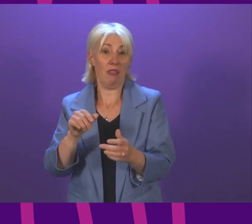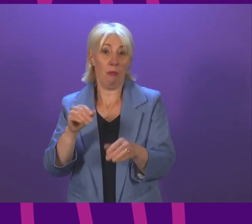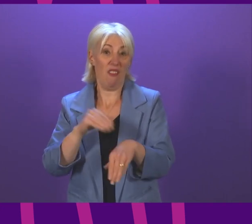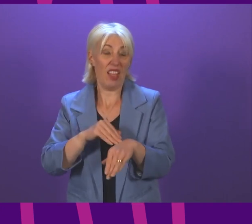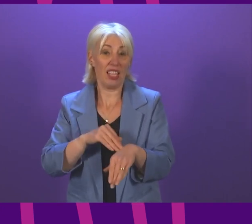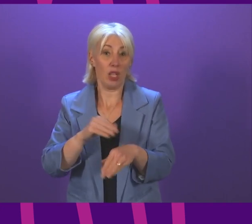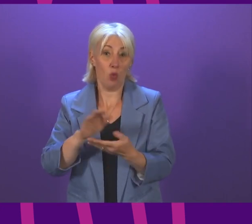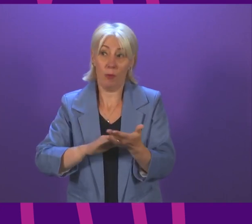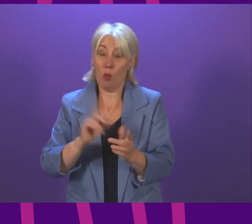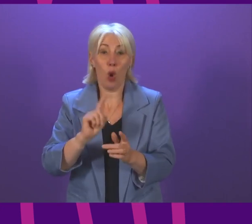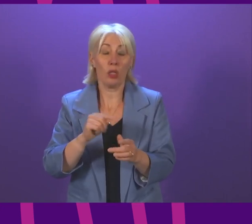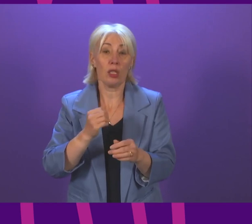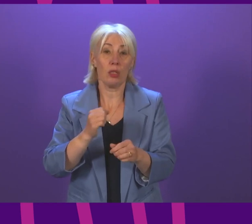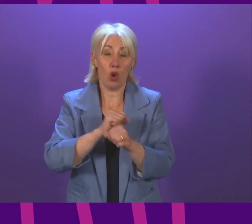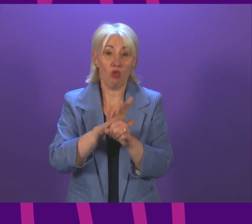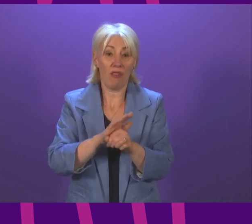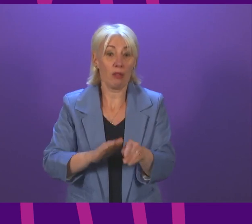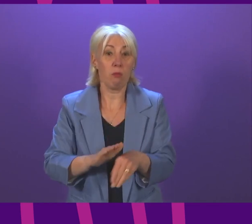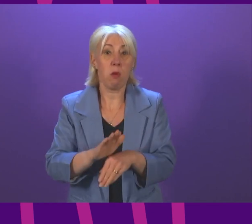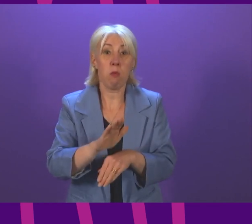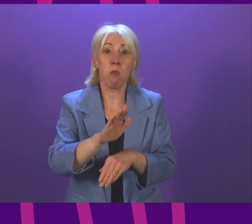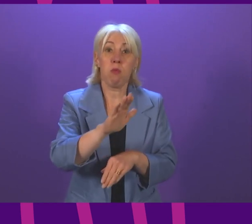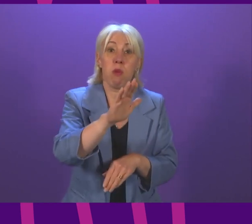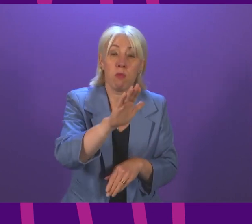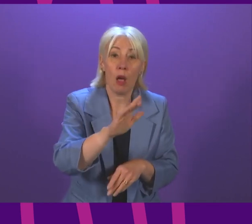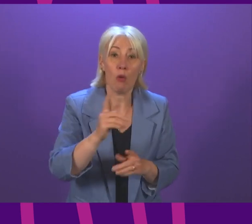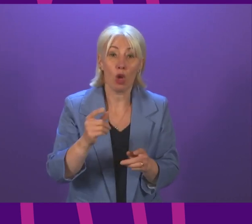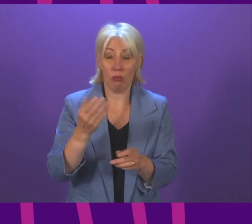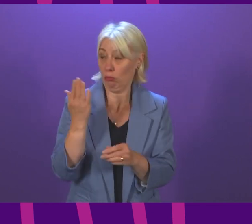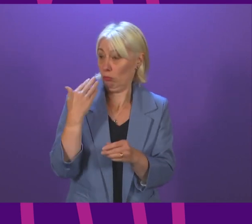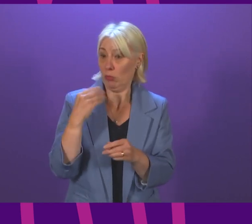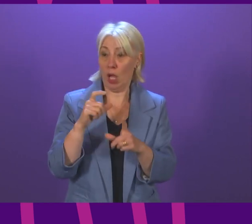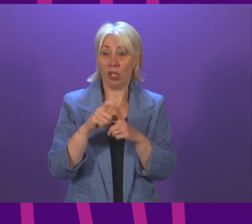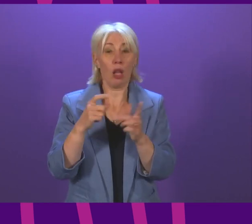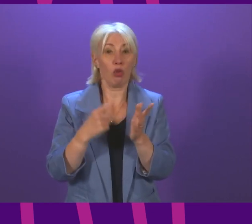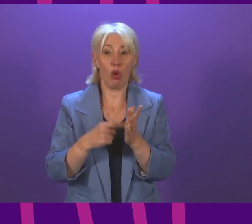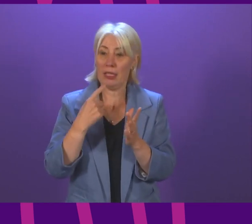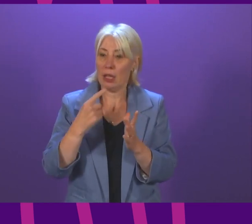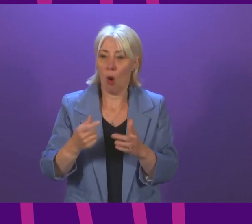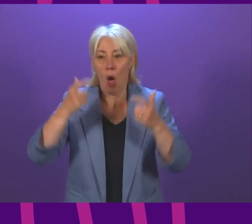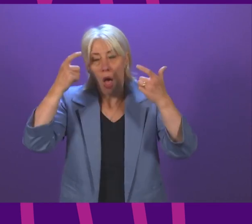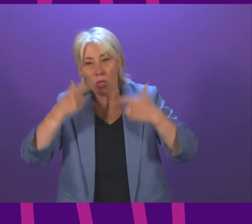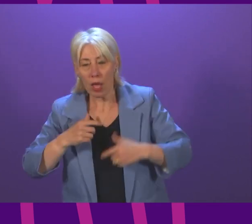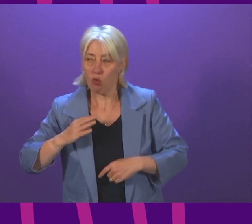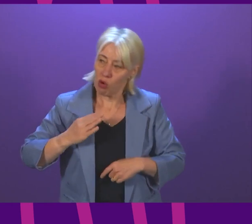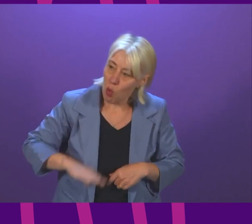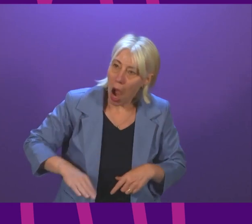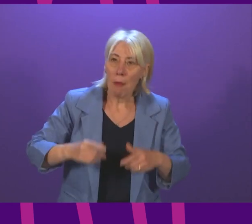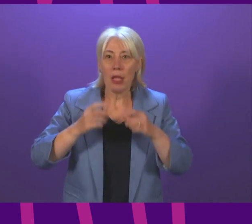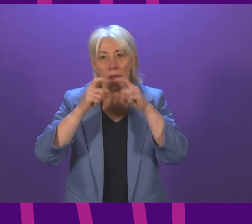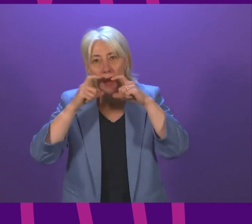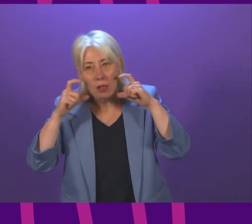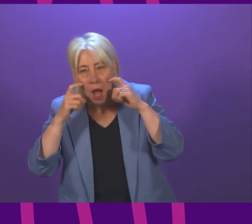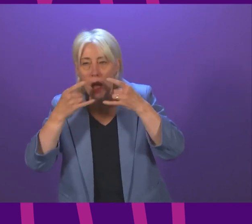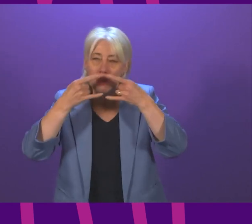that COVID cases would still have been rising because Douglas Ross just a few weeks ago was complaining about the continued legal requirement to wear face coverings